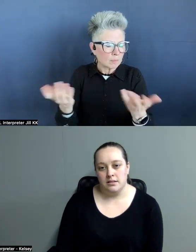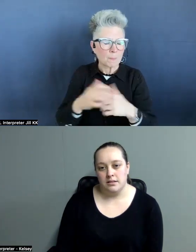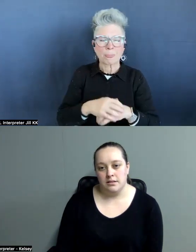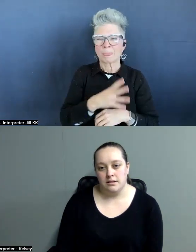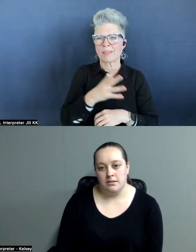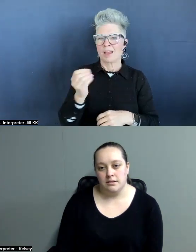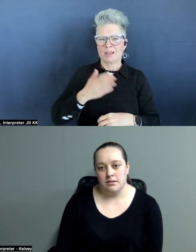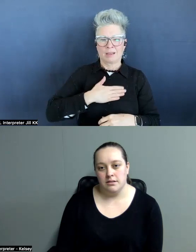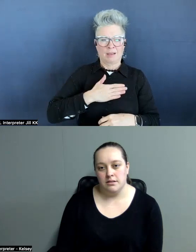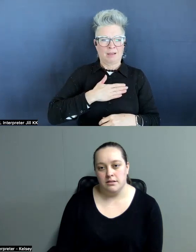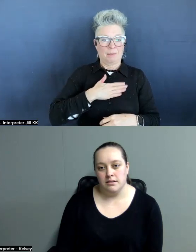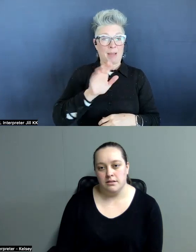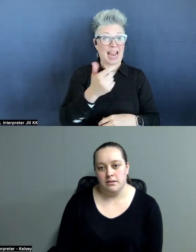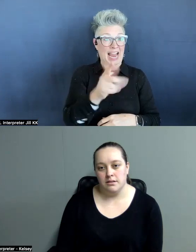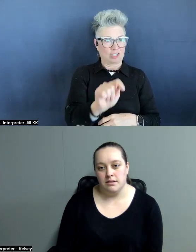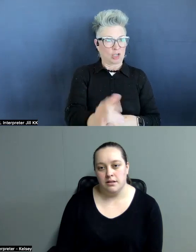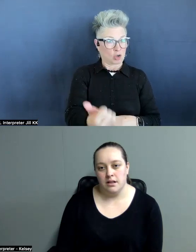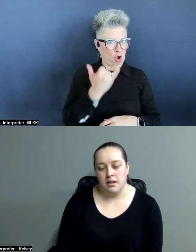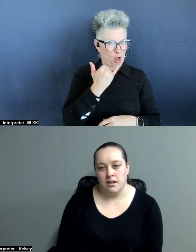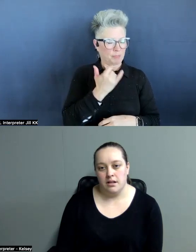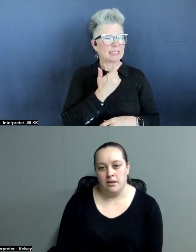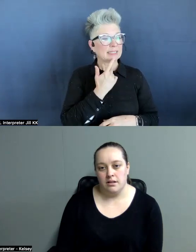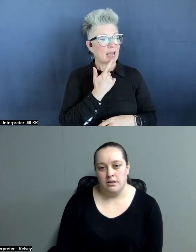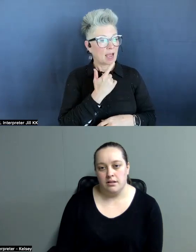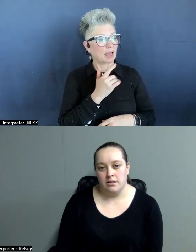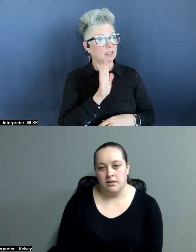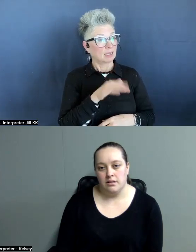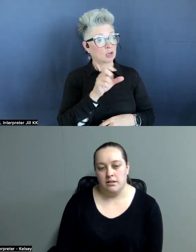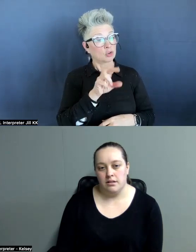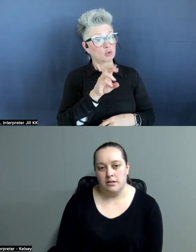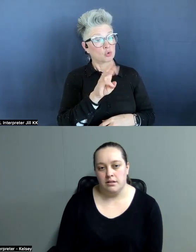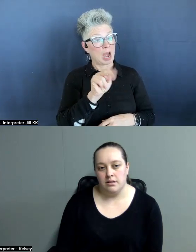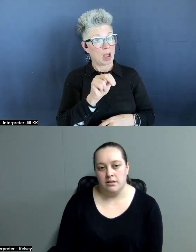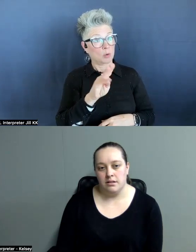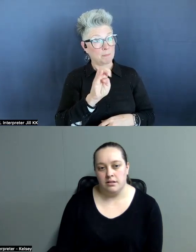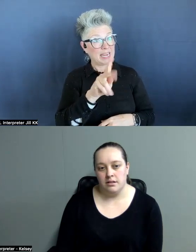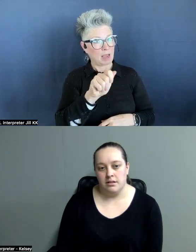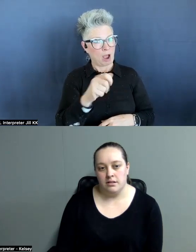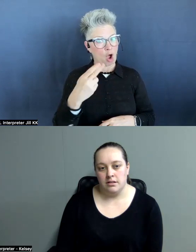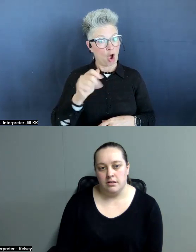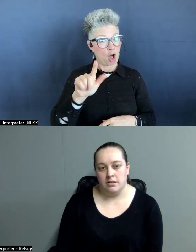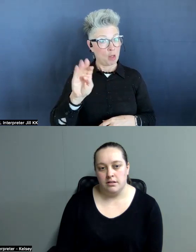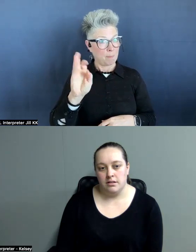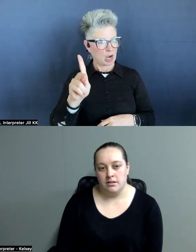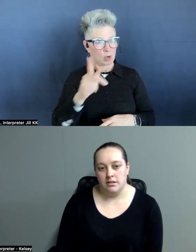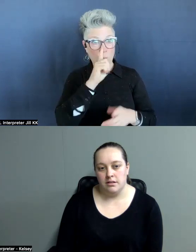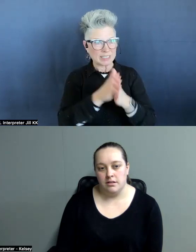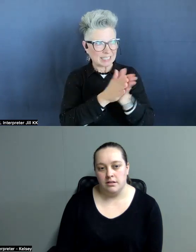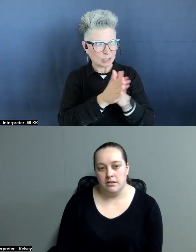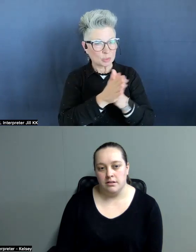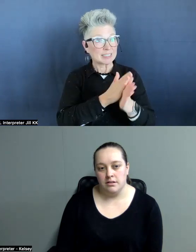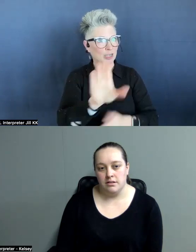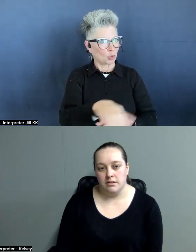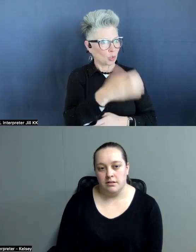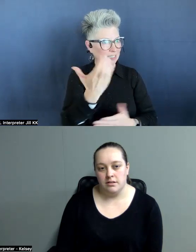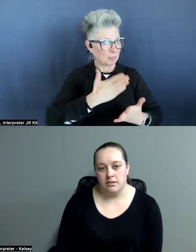my agent gave me a call and said that crown media hallmark was interested in Christmas joy. And so we